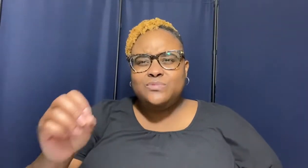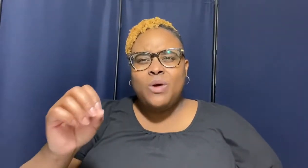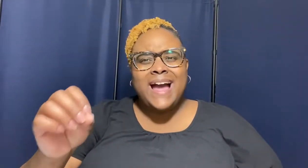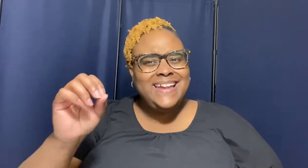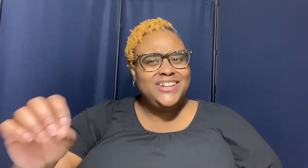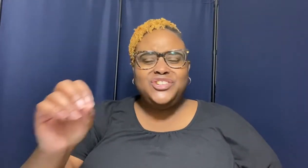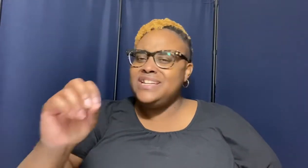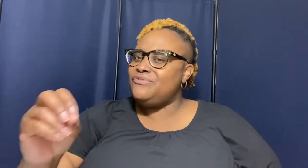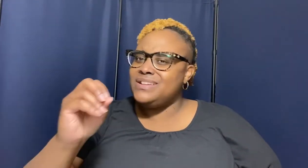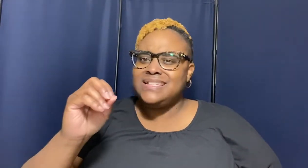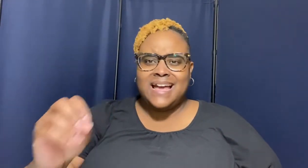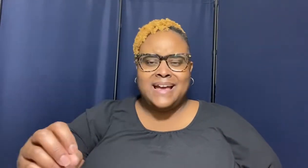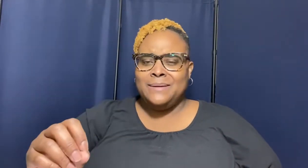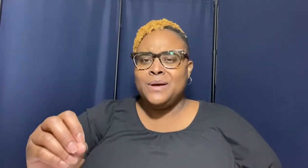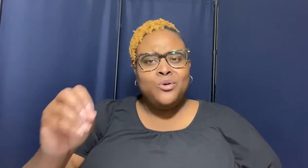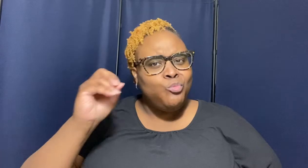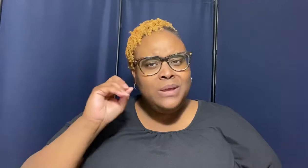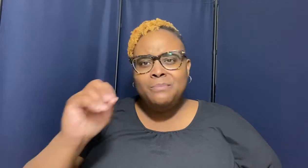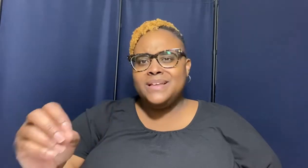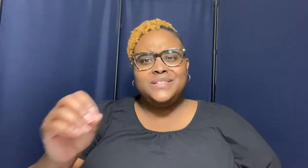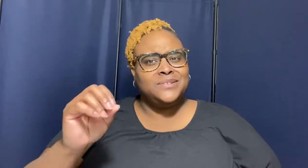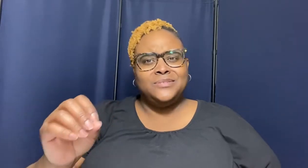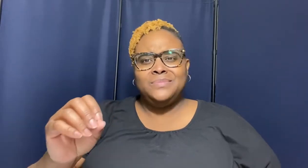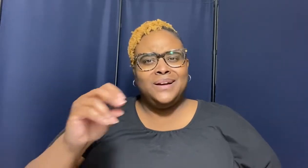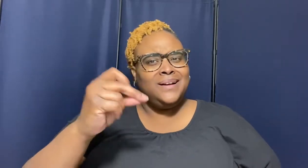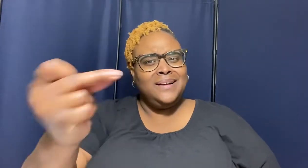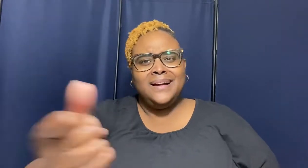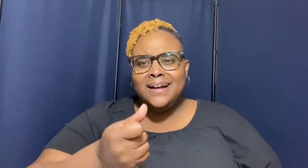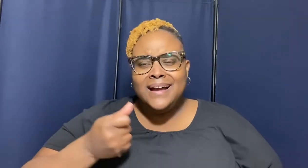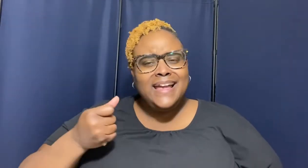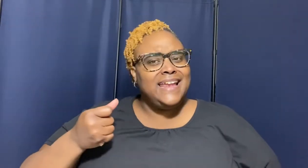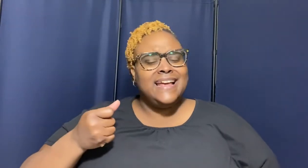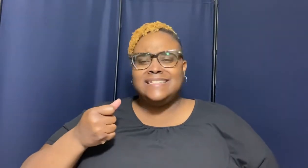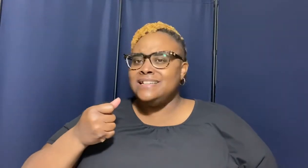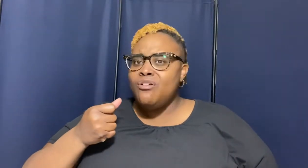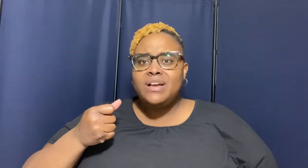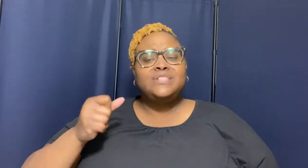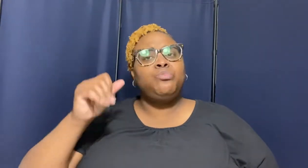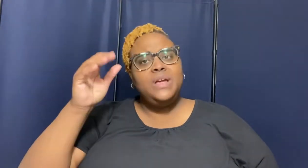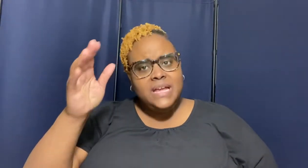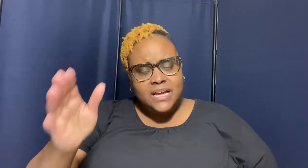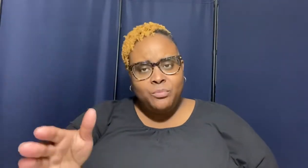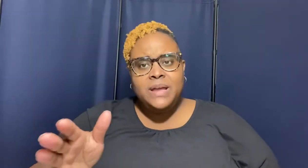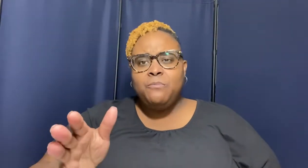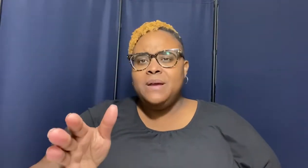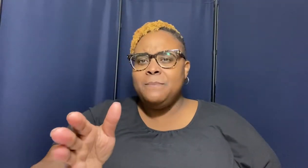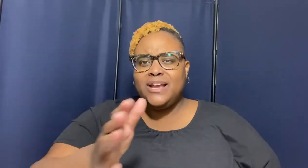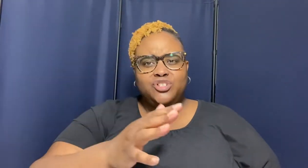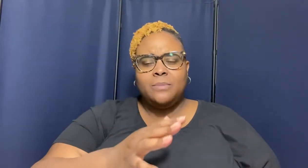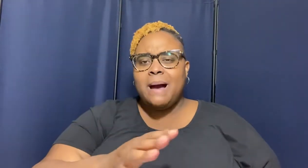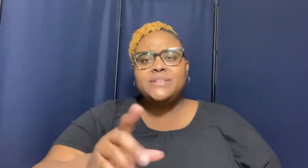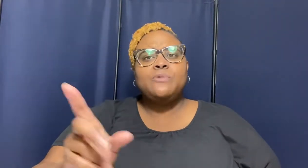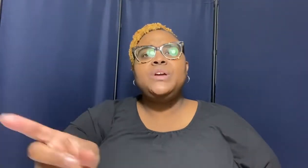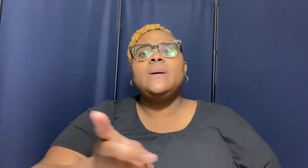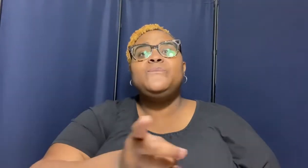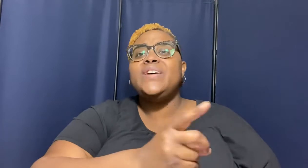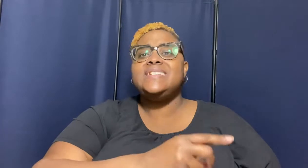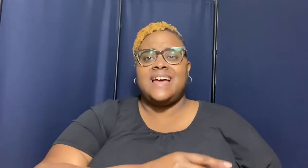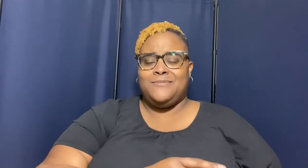why each and every time we mess up as long as we we we make sure the bible said we confess our